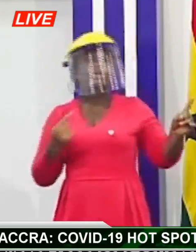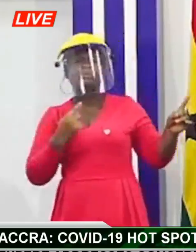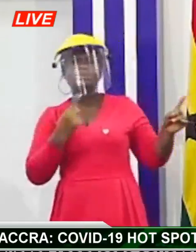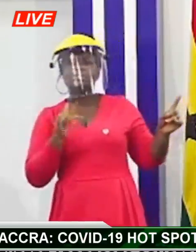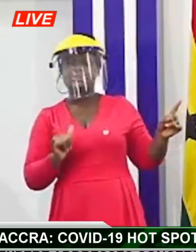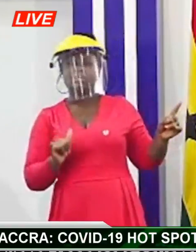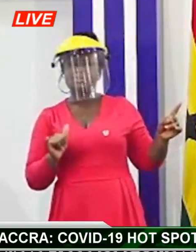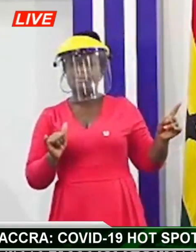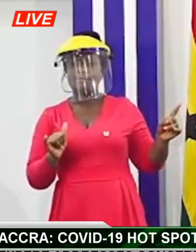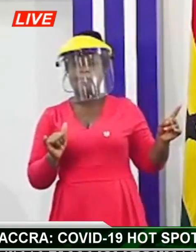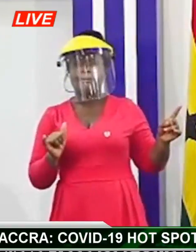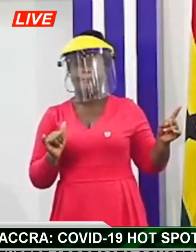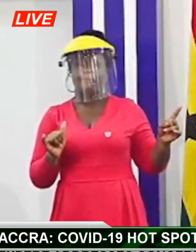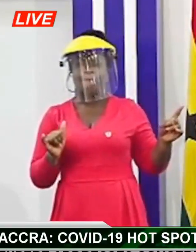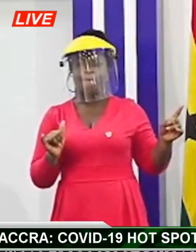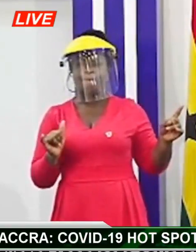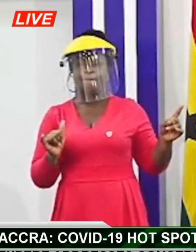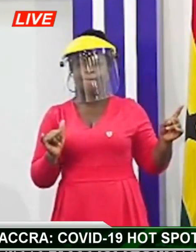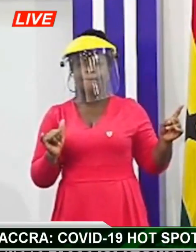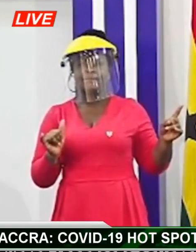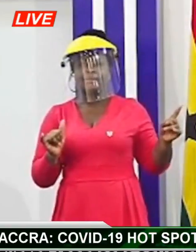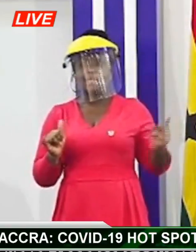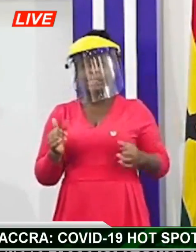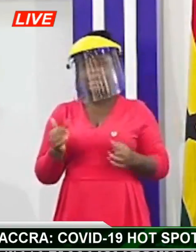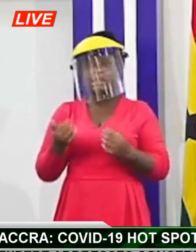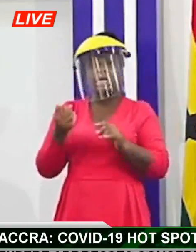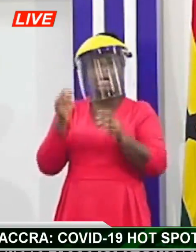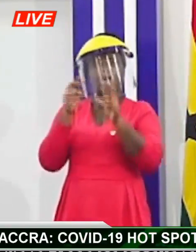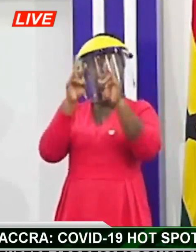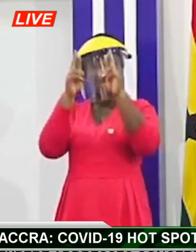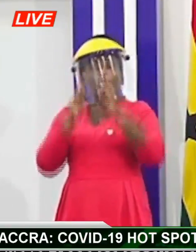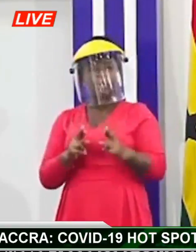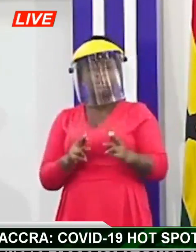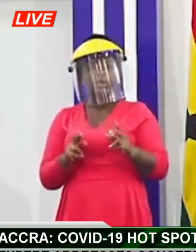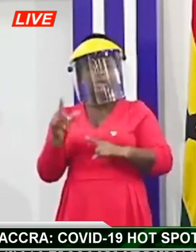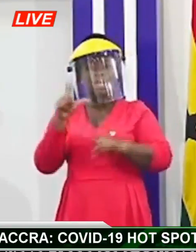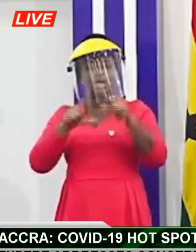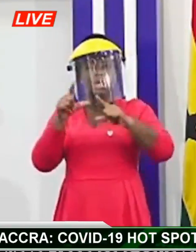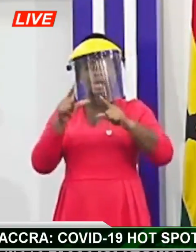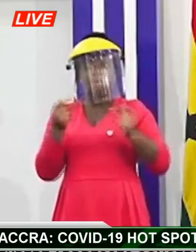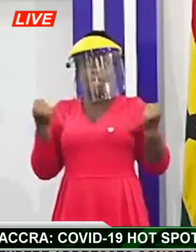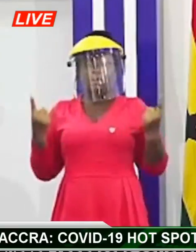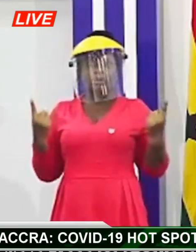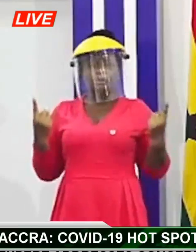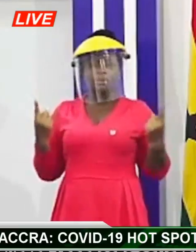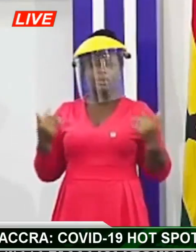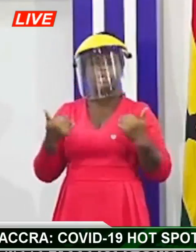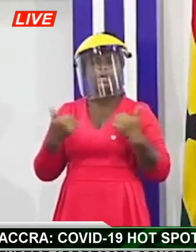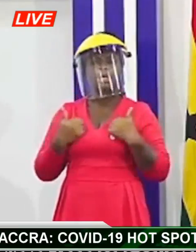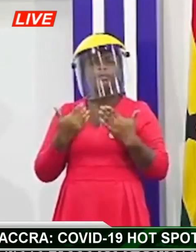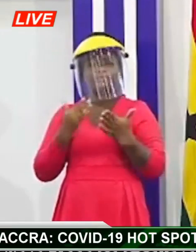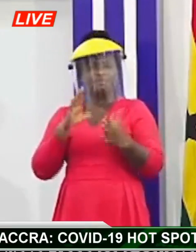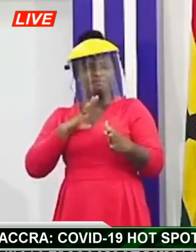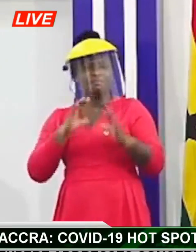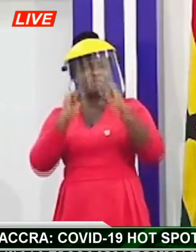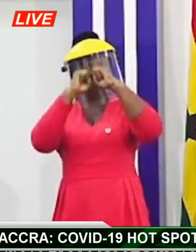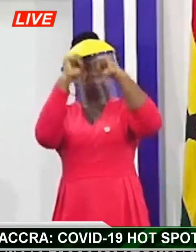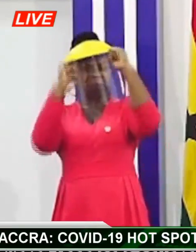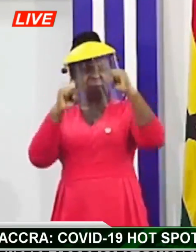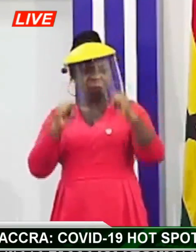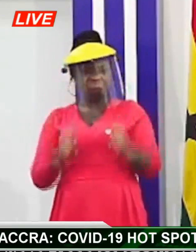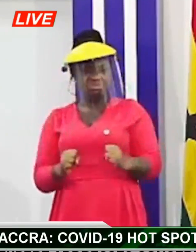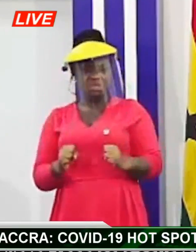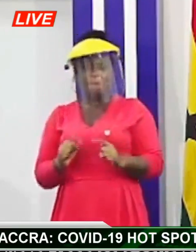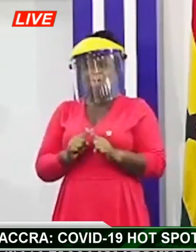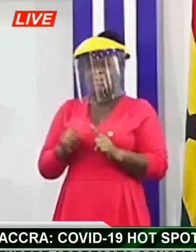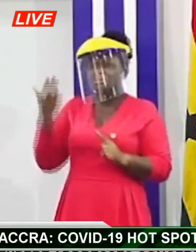think the release of the results to them by surprise so they had a clear check um system but we're not